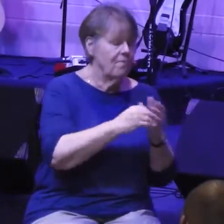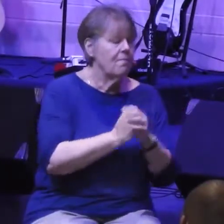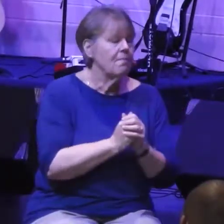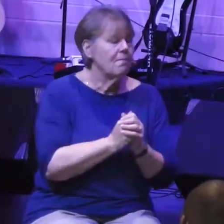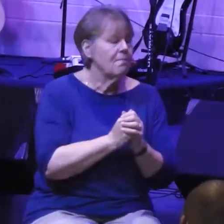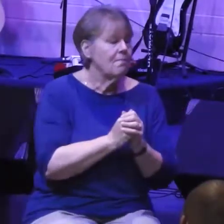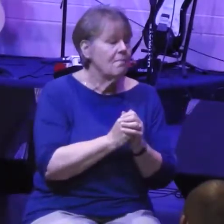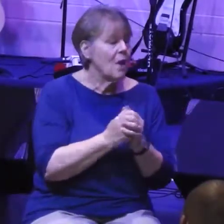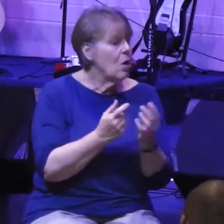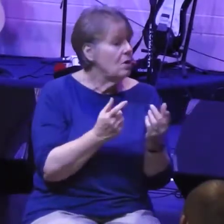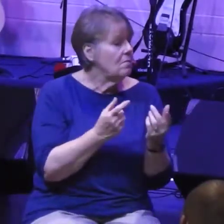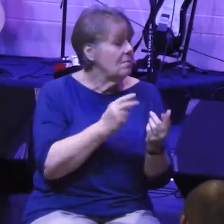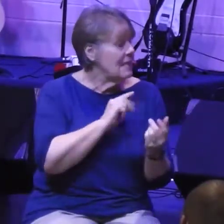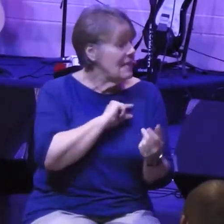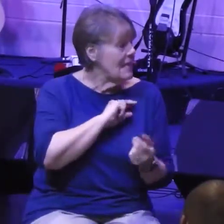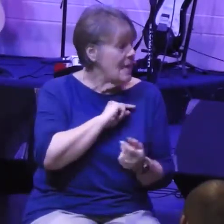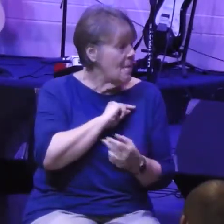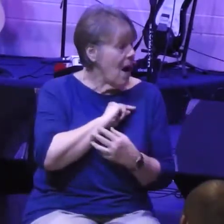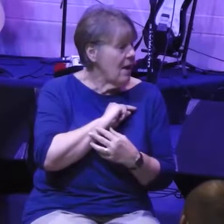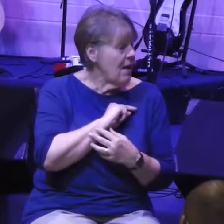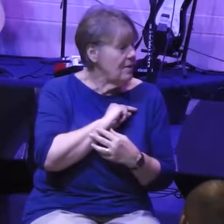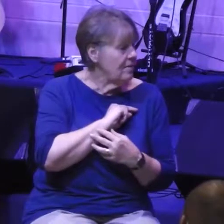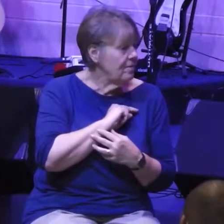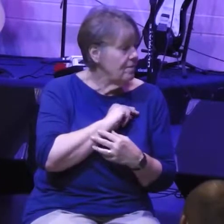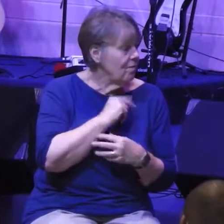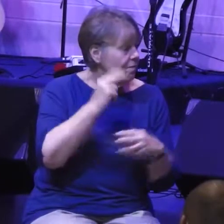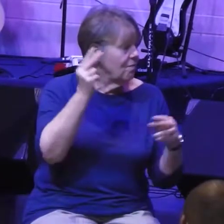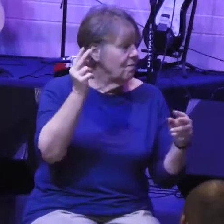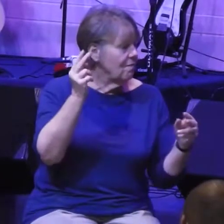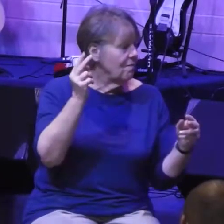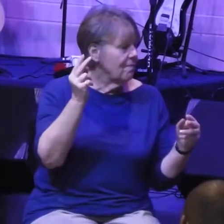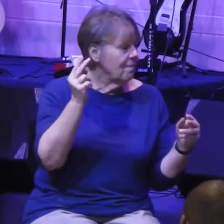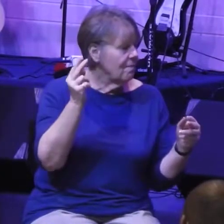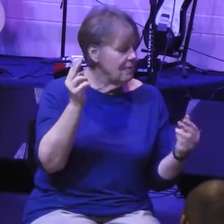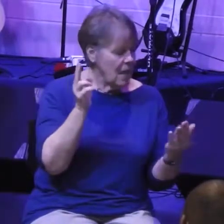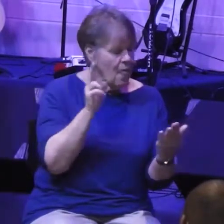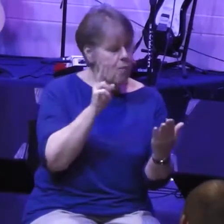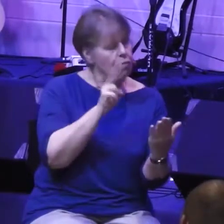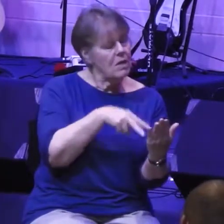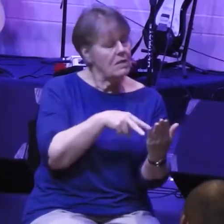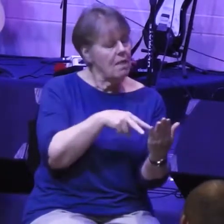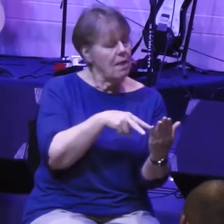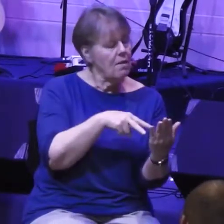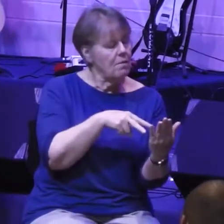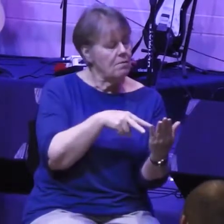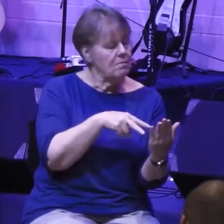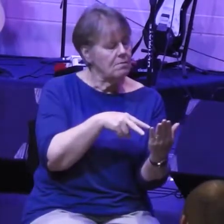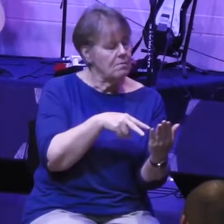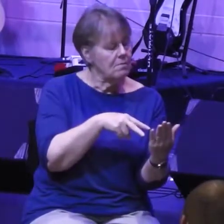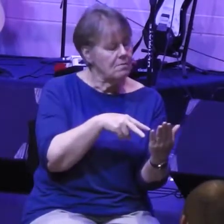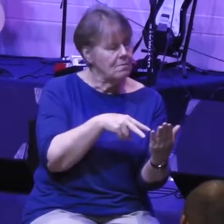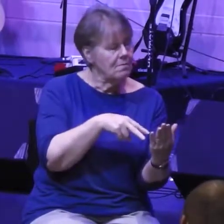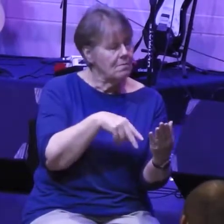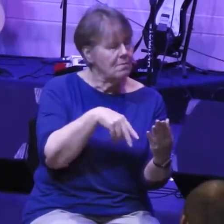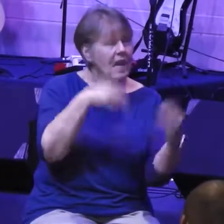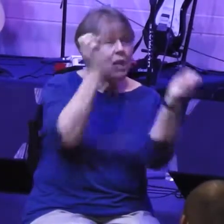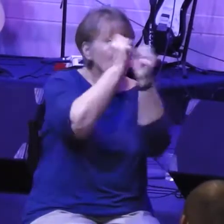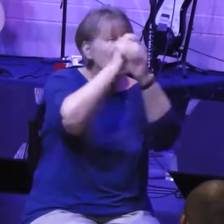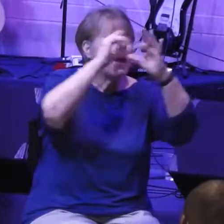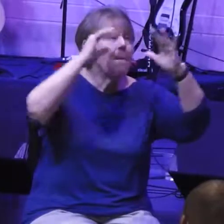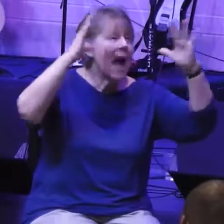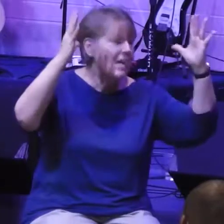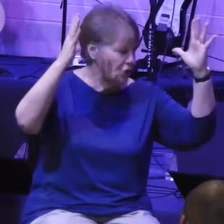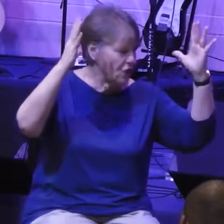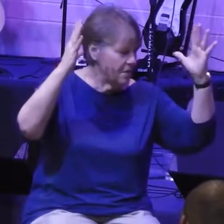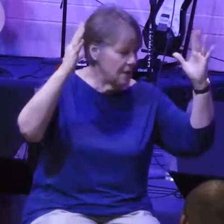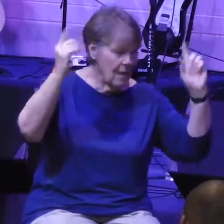He looks straight at Sanballat. doesn't look at him. This is a letter. But we can imagine the play would be better if they were looking at each